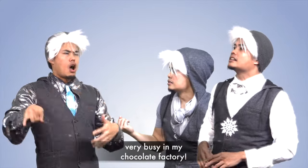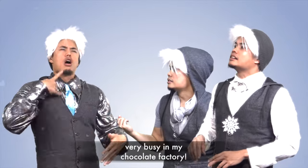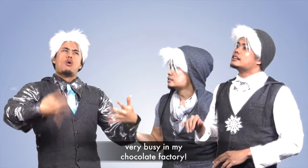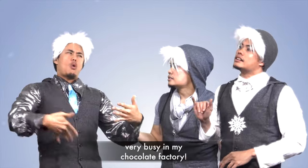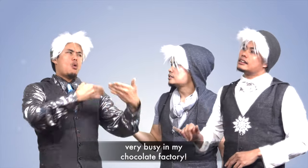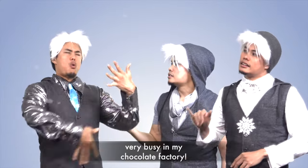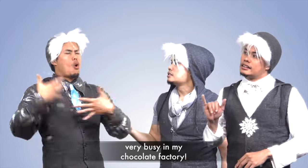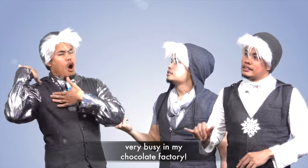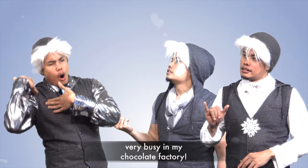my chocolate factory.